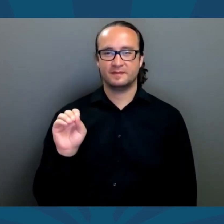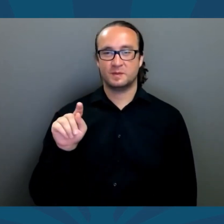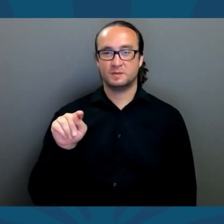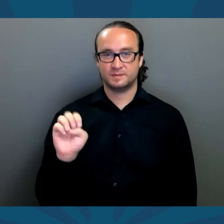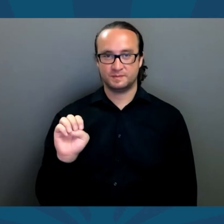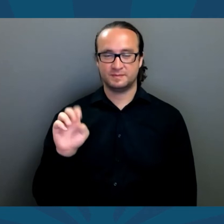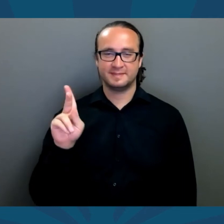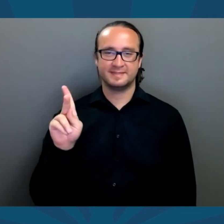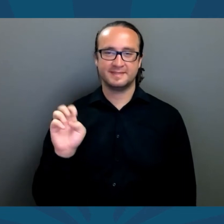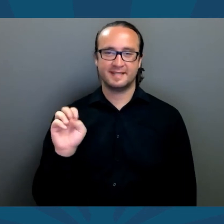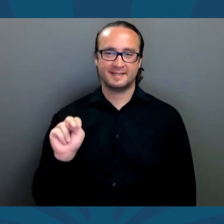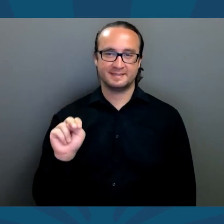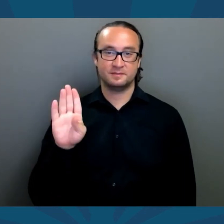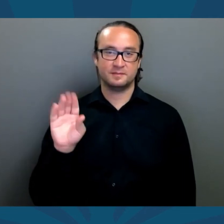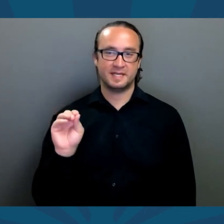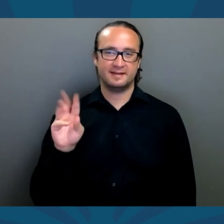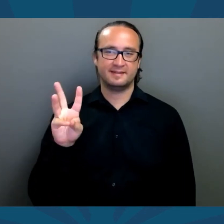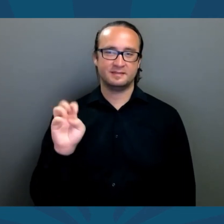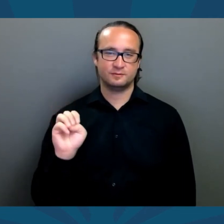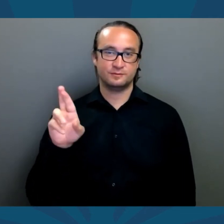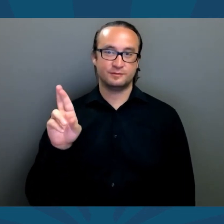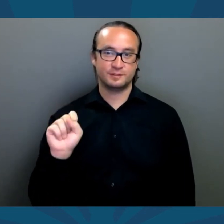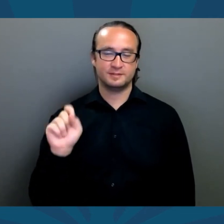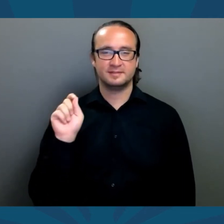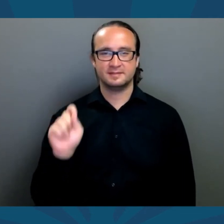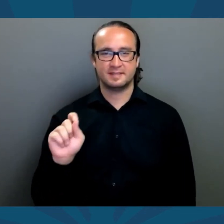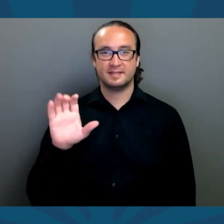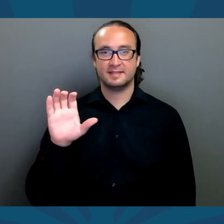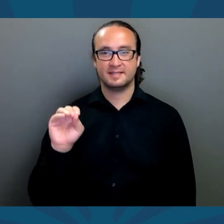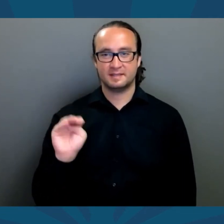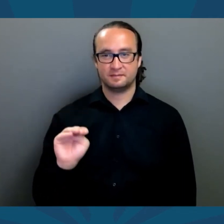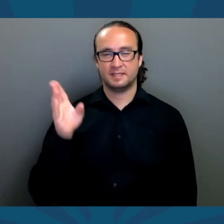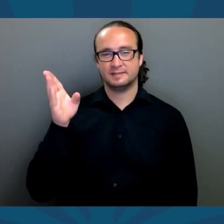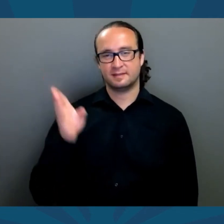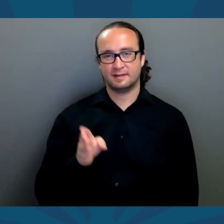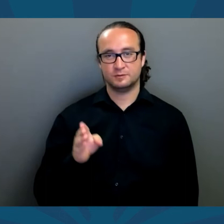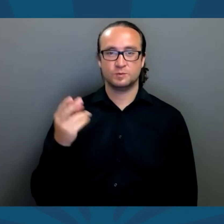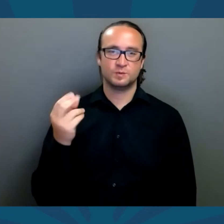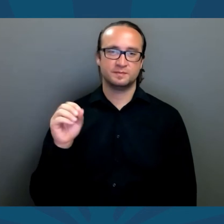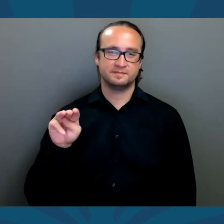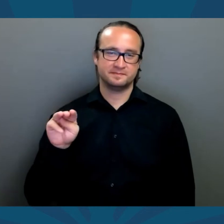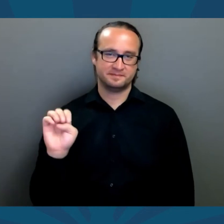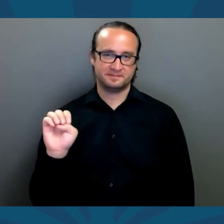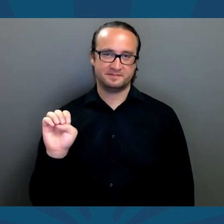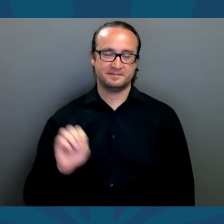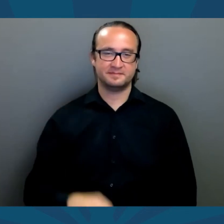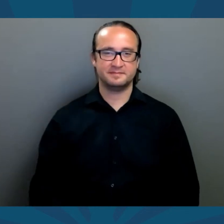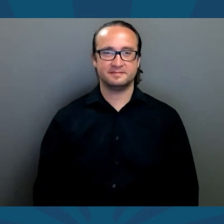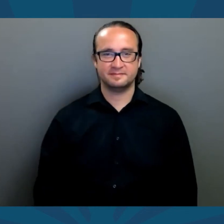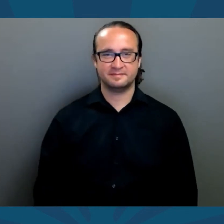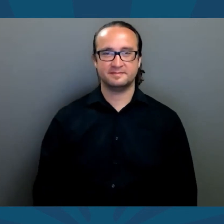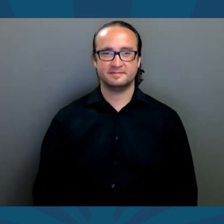.votekenbowers.com forward slash home.